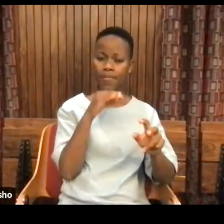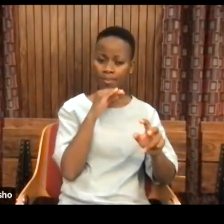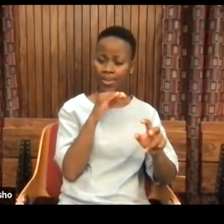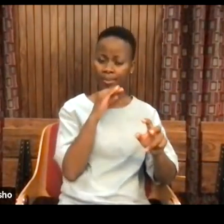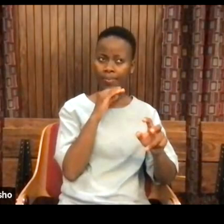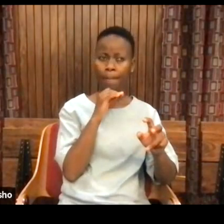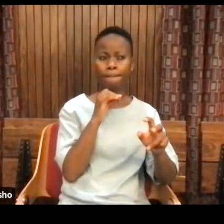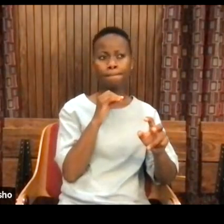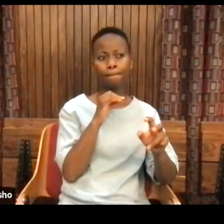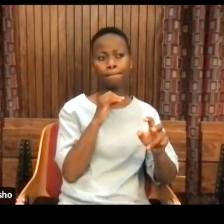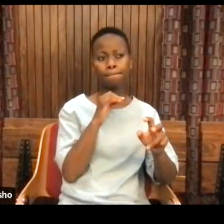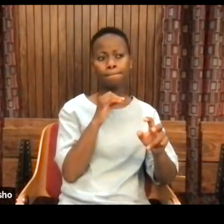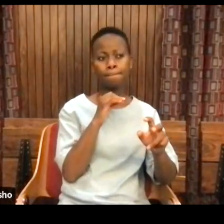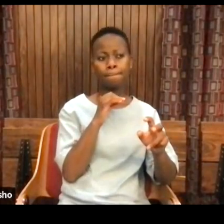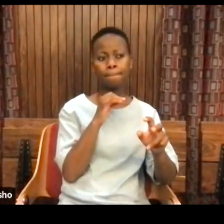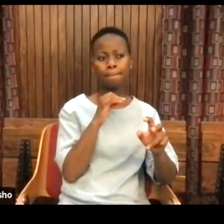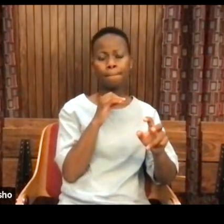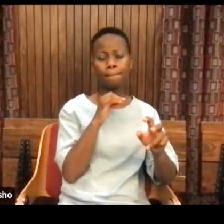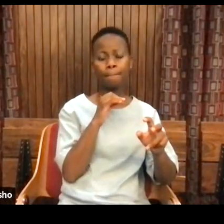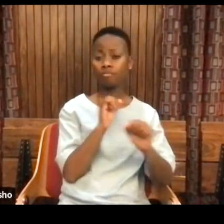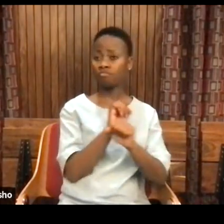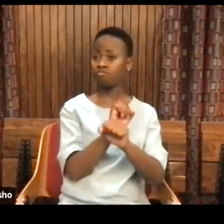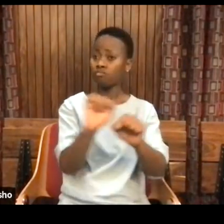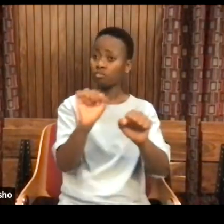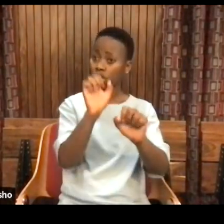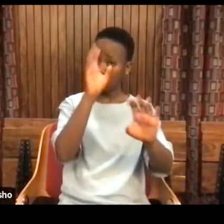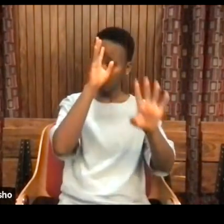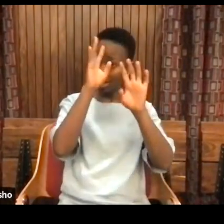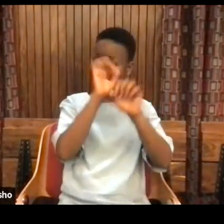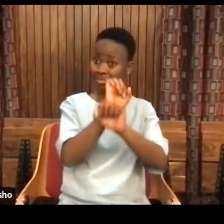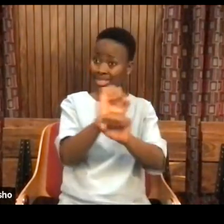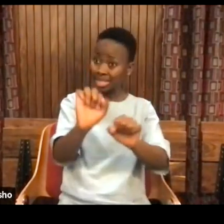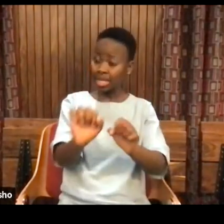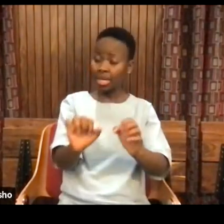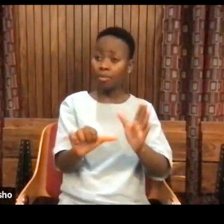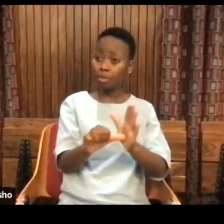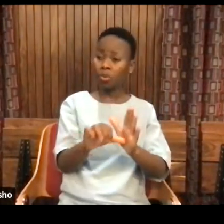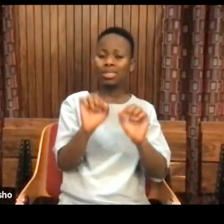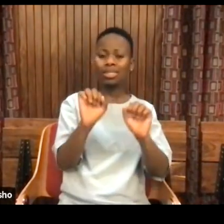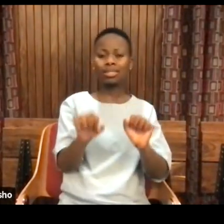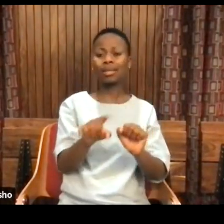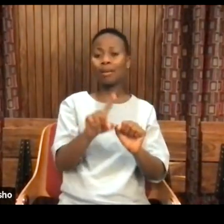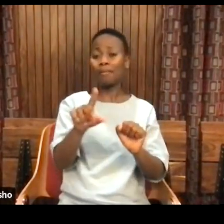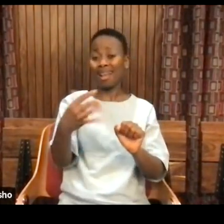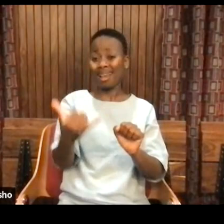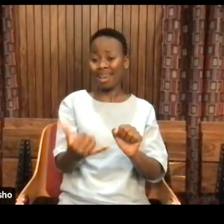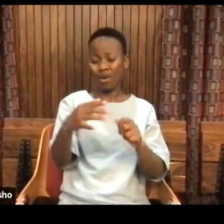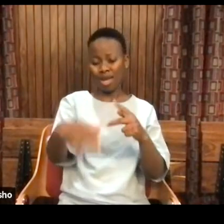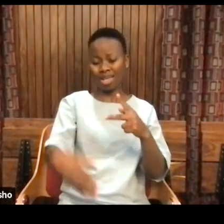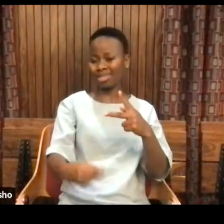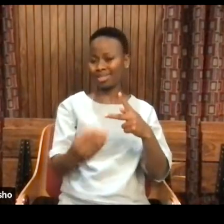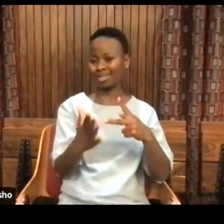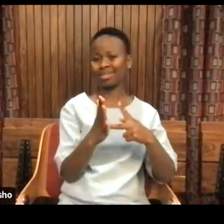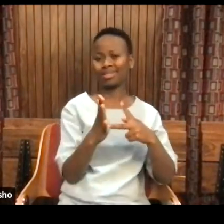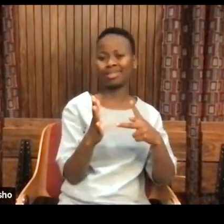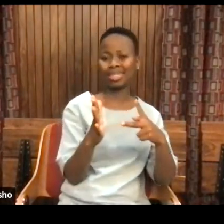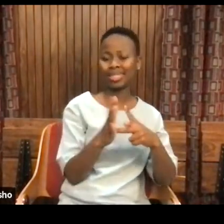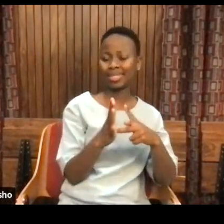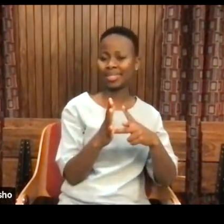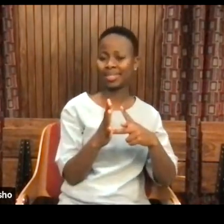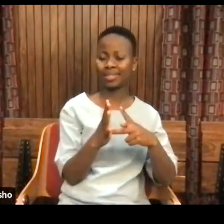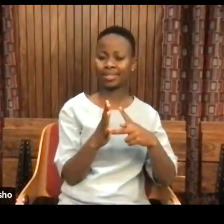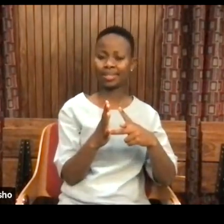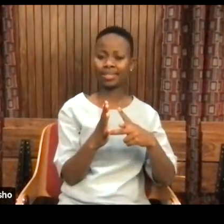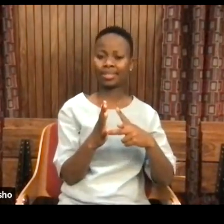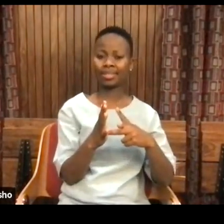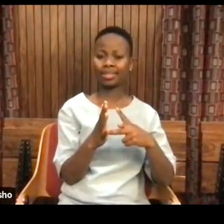question of our epistemic creativity, but we need to now move out of the